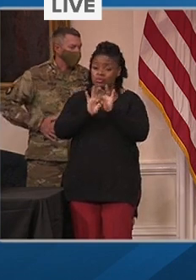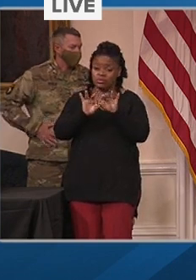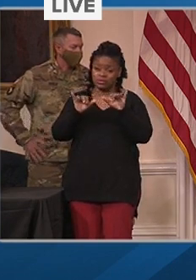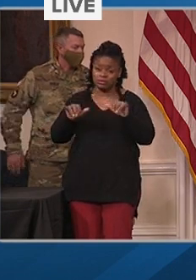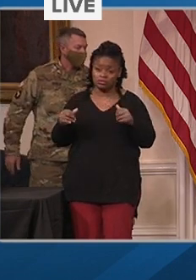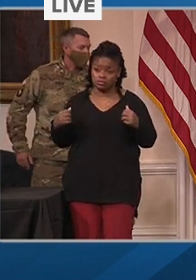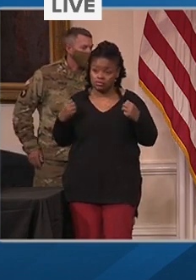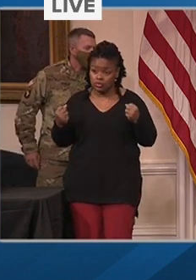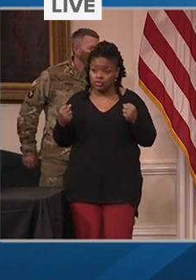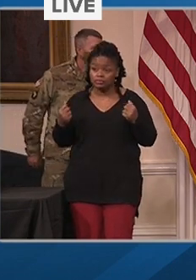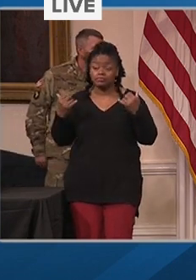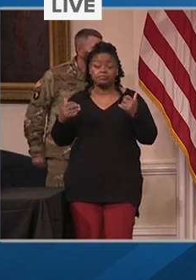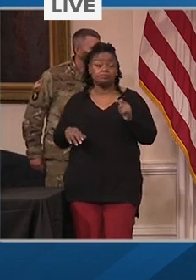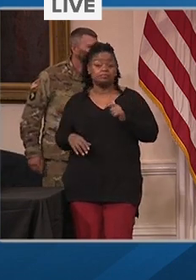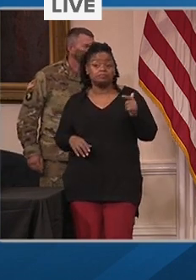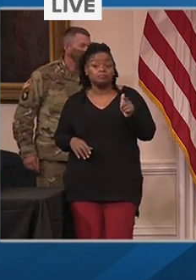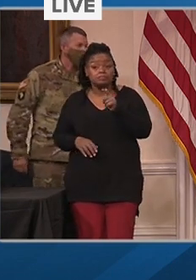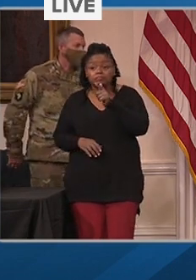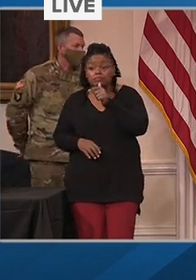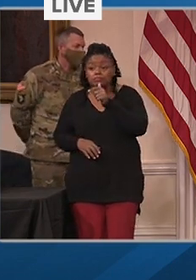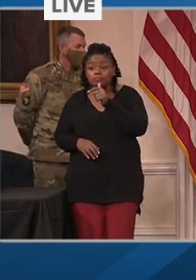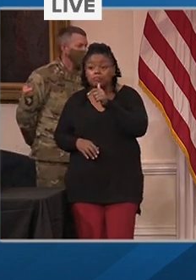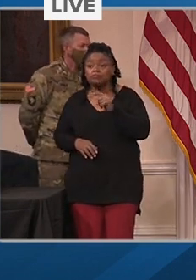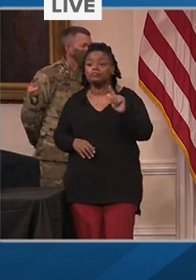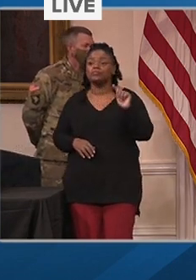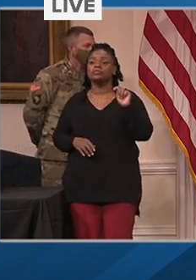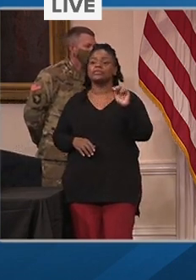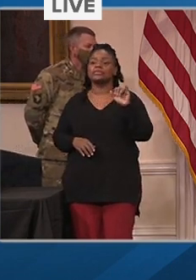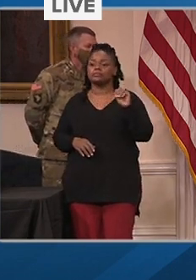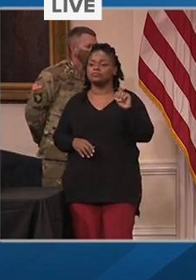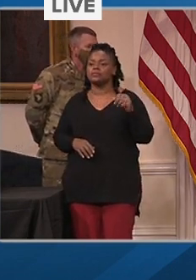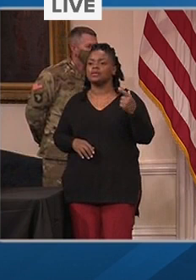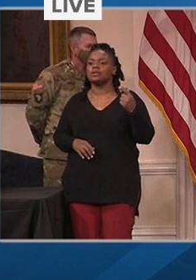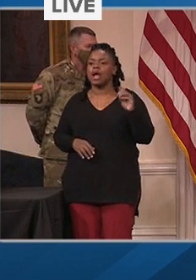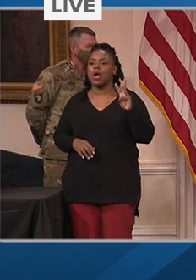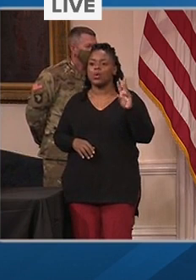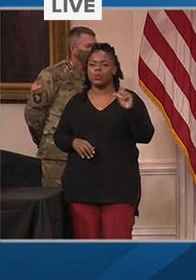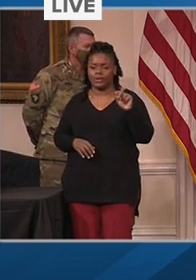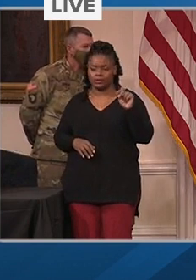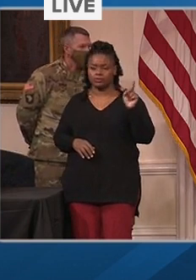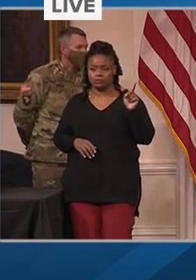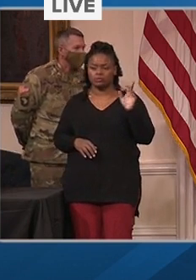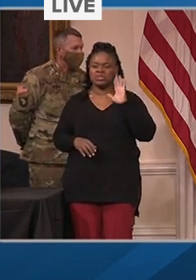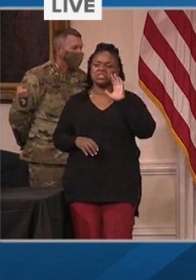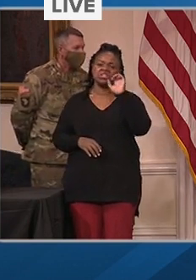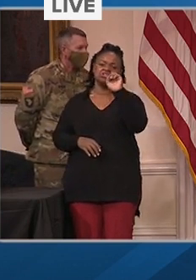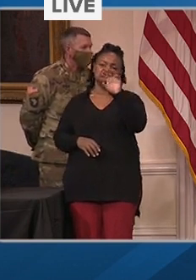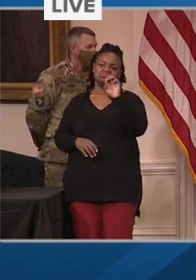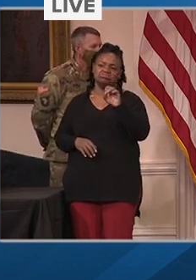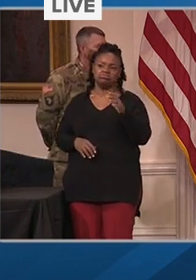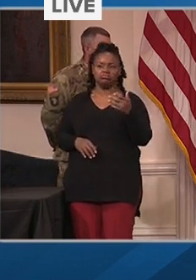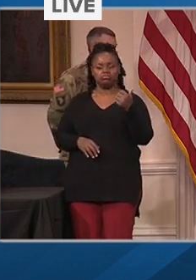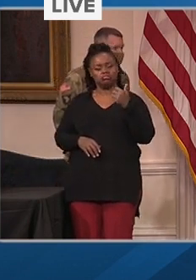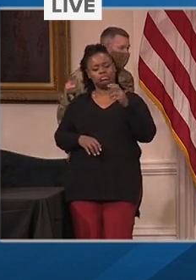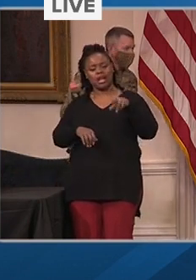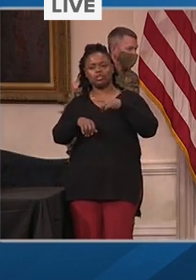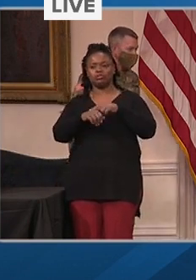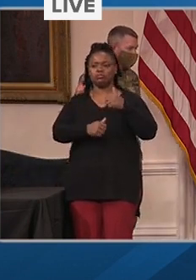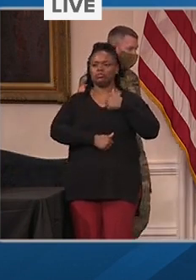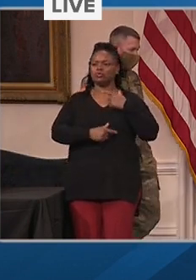it over to General Gowen to discuss a little more detail of some of the support the guard will be providing to our counties.